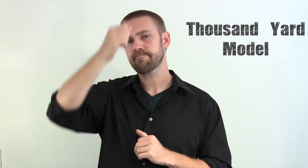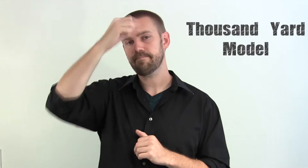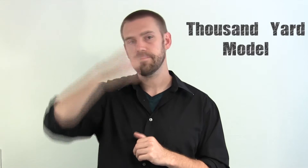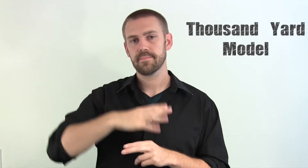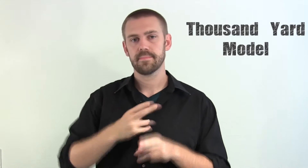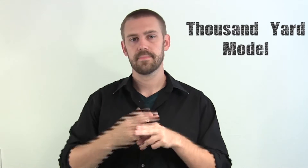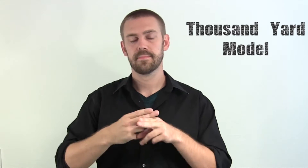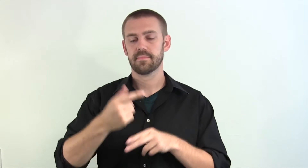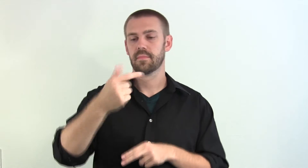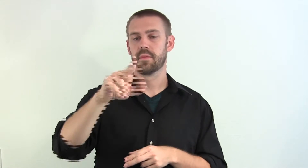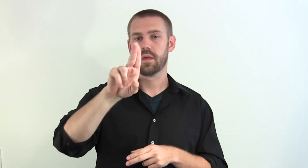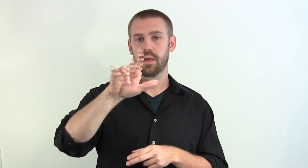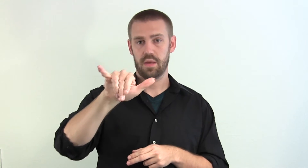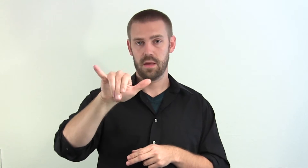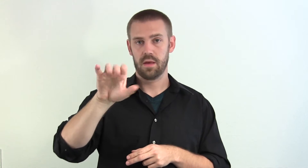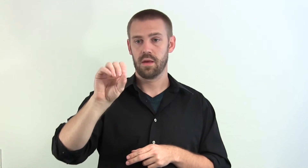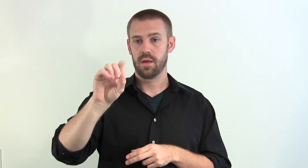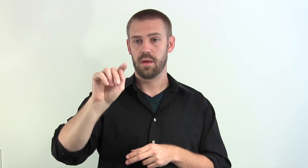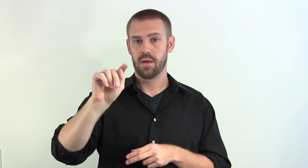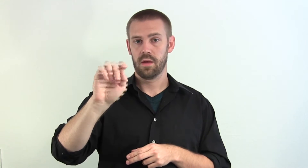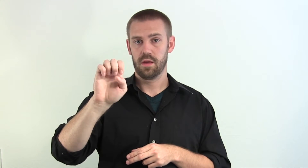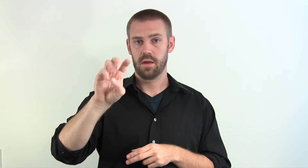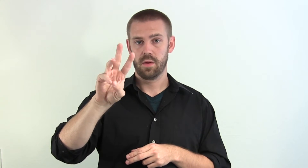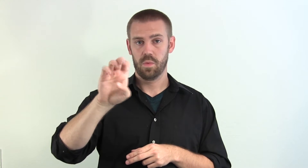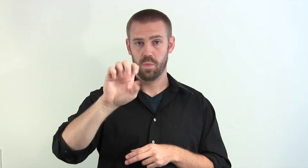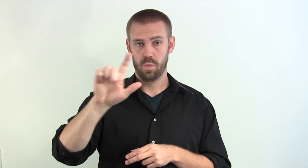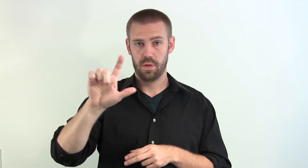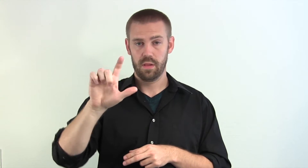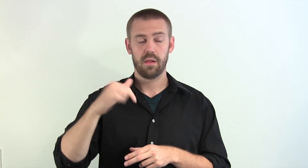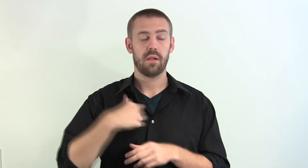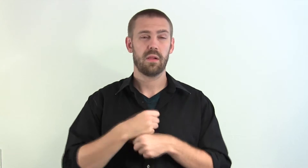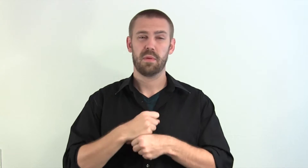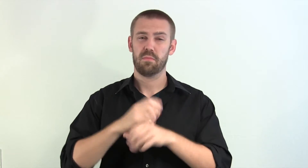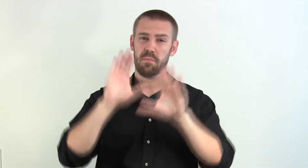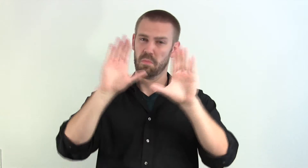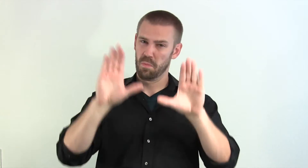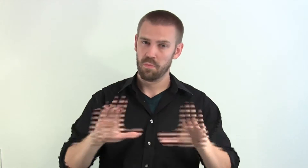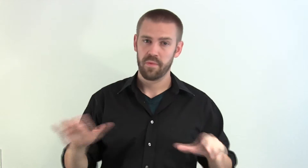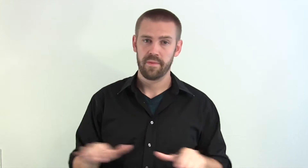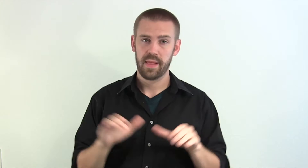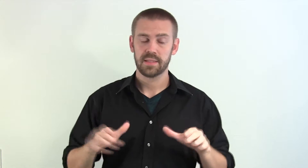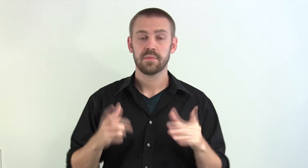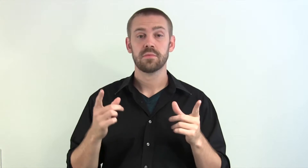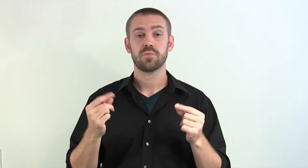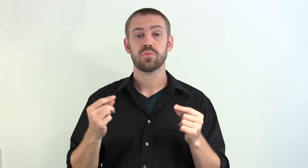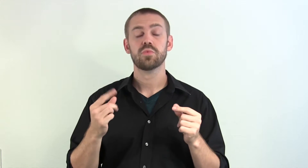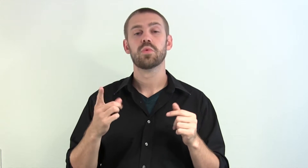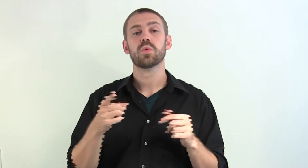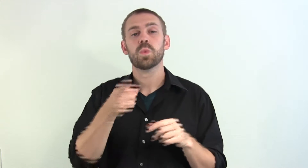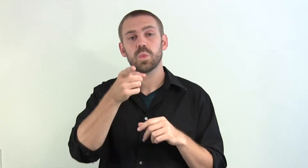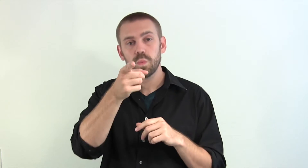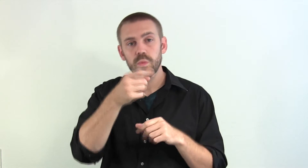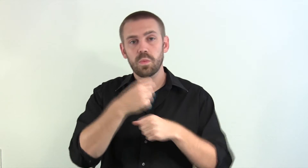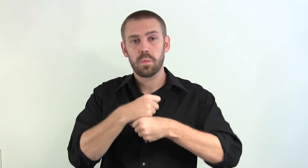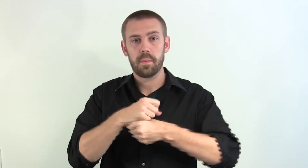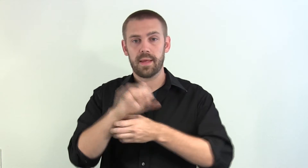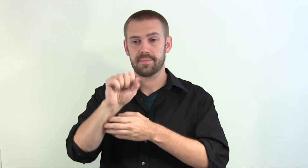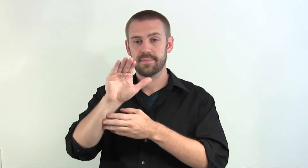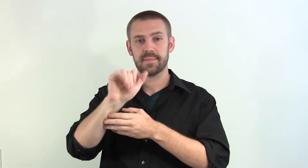This is created by a man named Guy Ottowell. And it's a wonderful activity for your students. What you're going to do is you're going to make your own